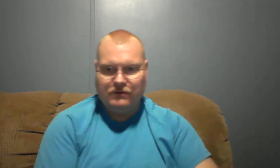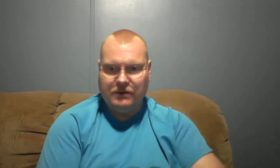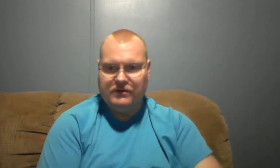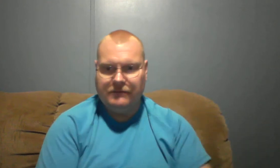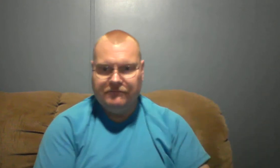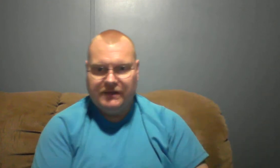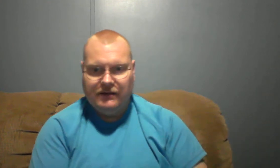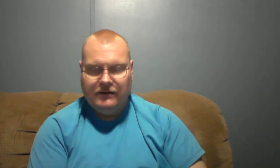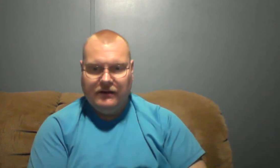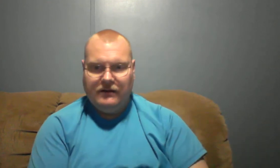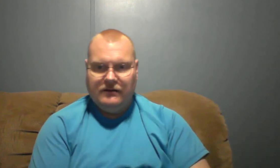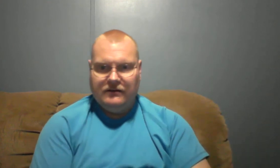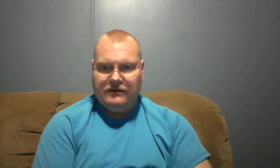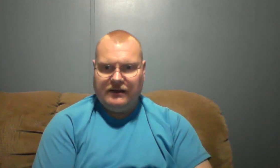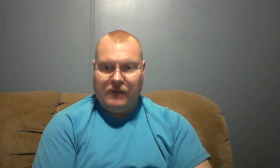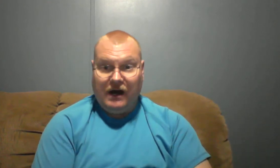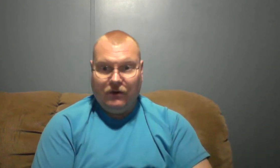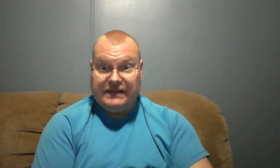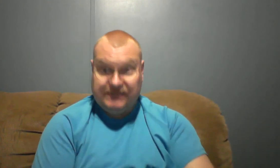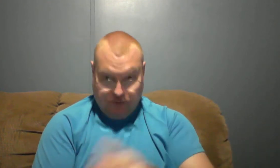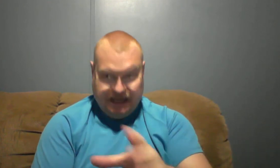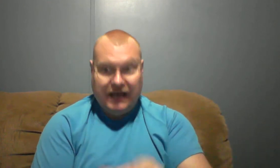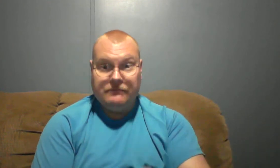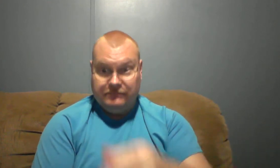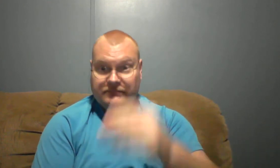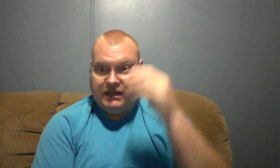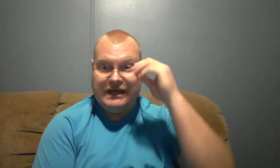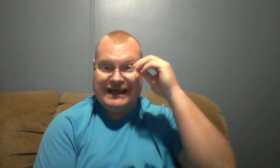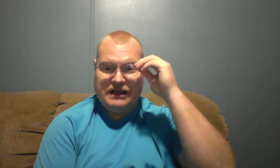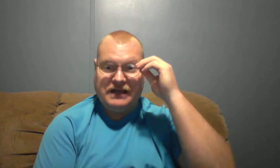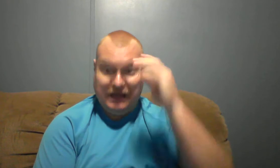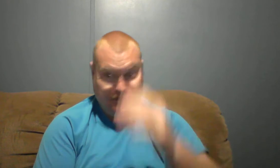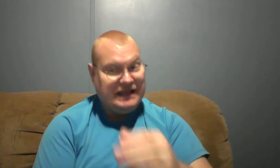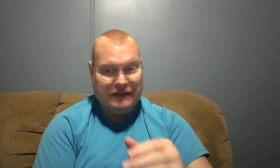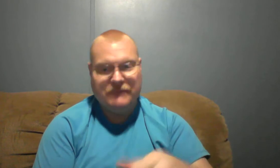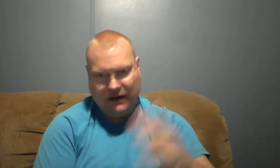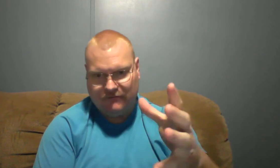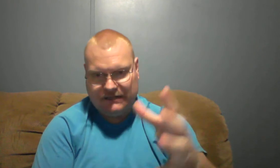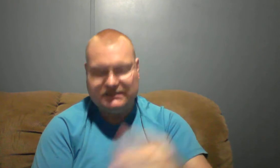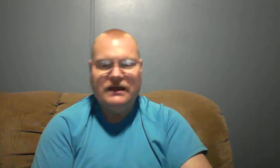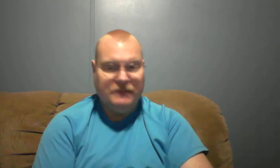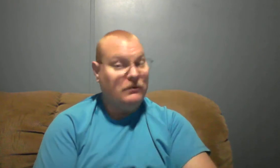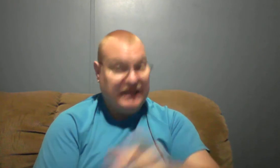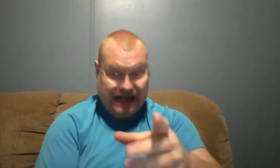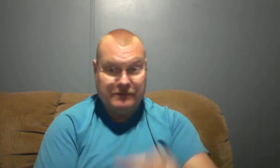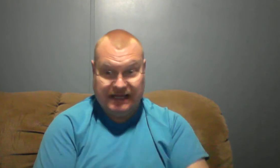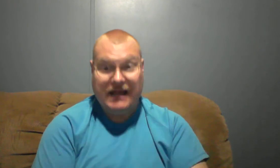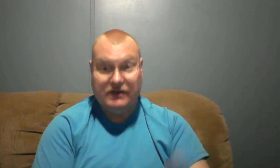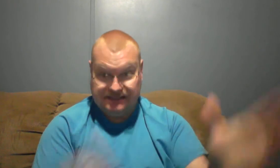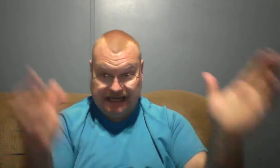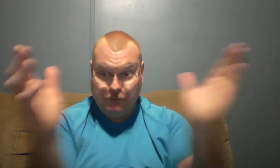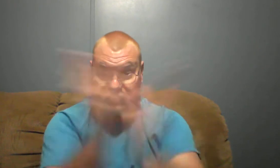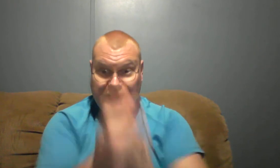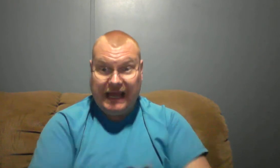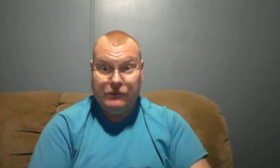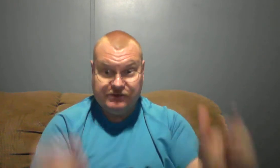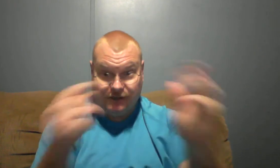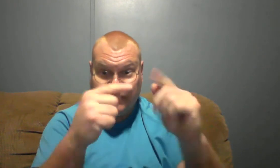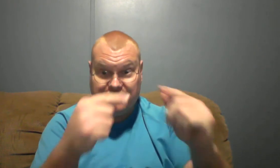both of And Paul, he said, when he come, when he come paraphrasing, but when he come to town, said he would, he would stood Peter to